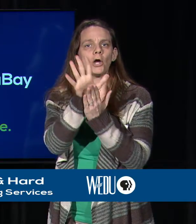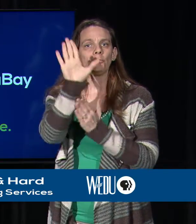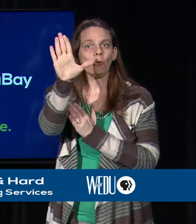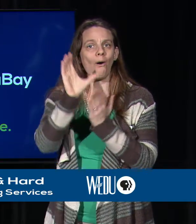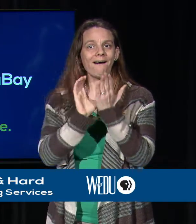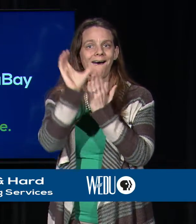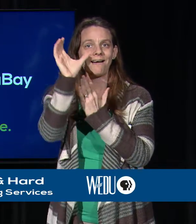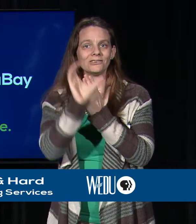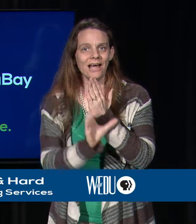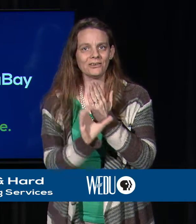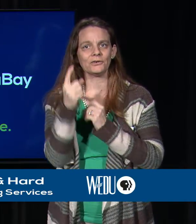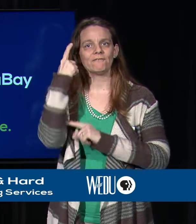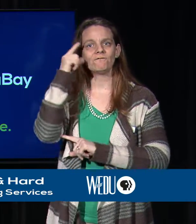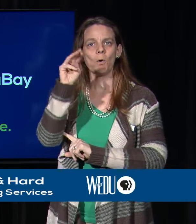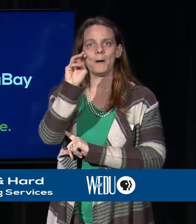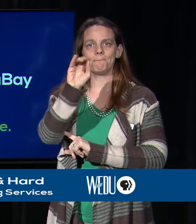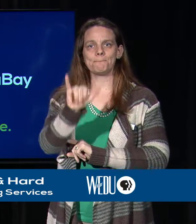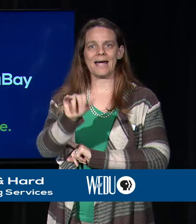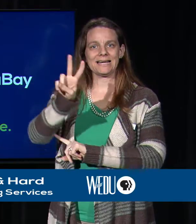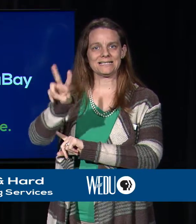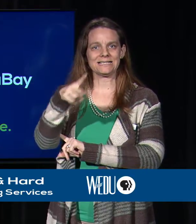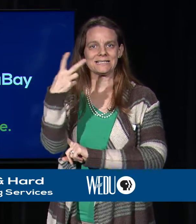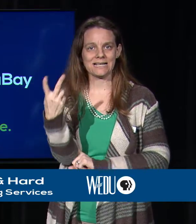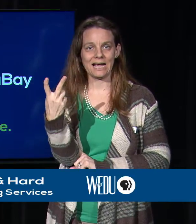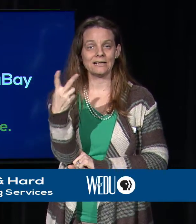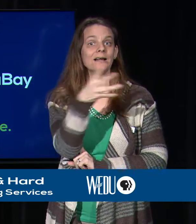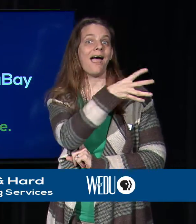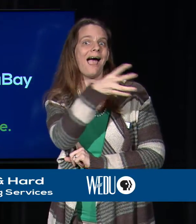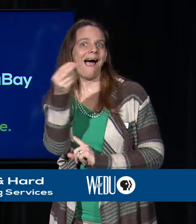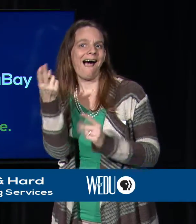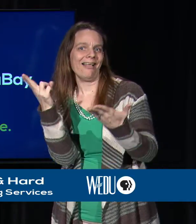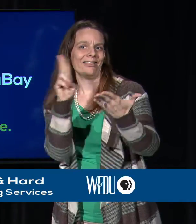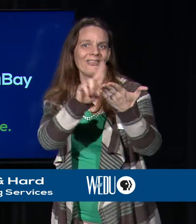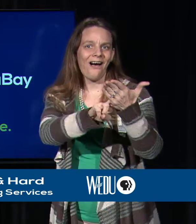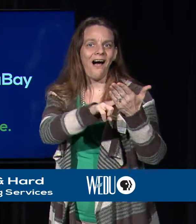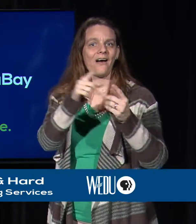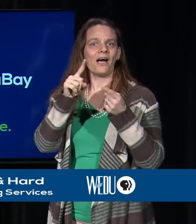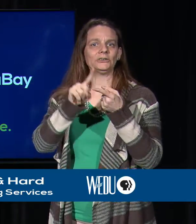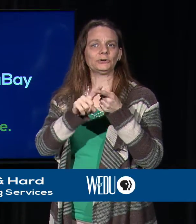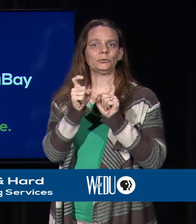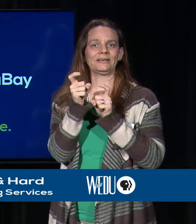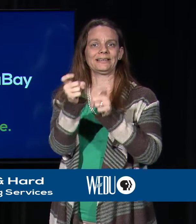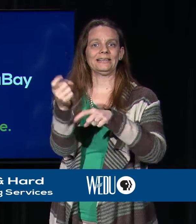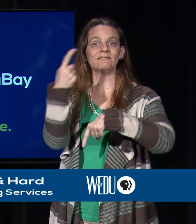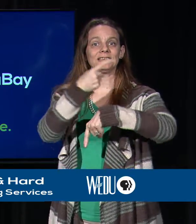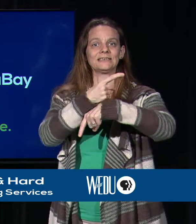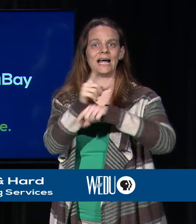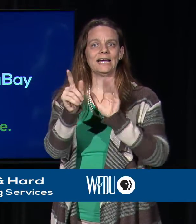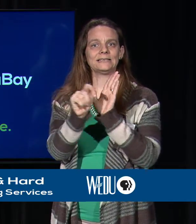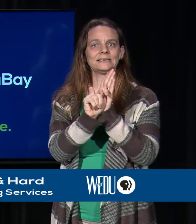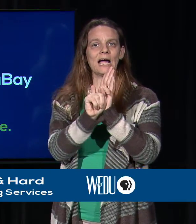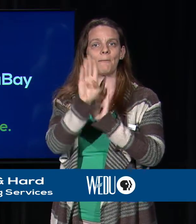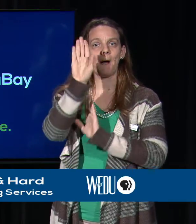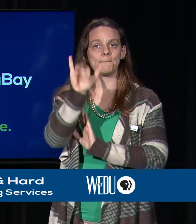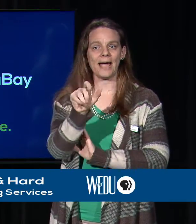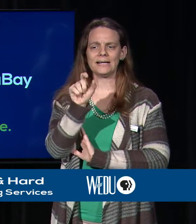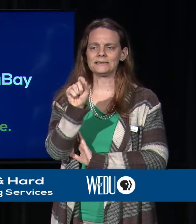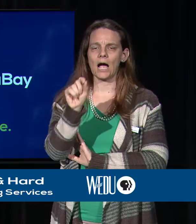Mark your calendars now for May 2nd. And go ahead to log in to GiveDayTampaBay